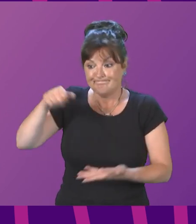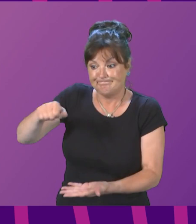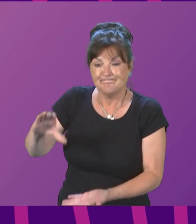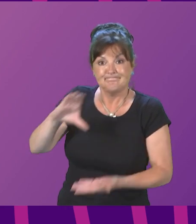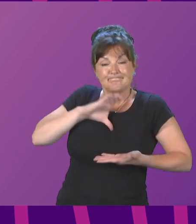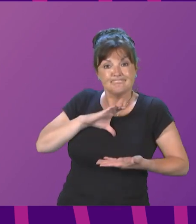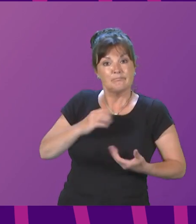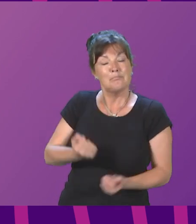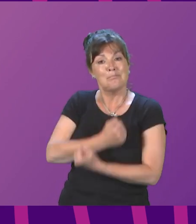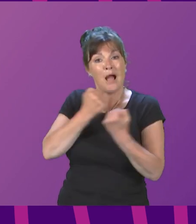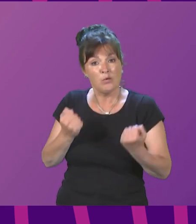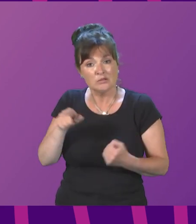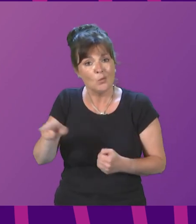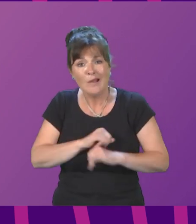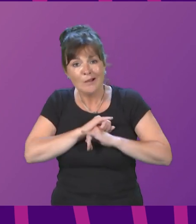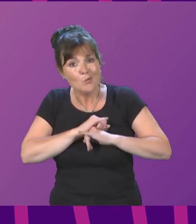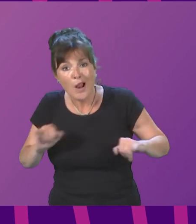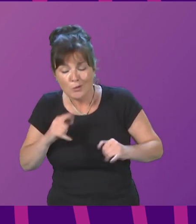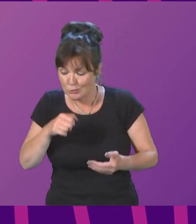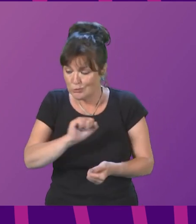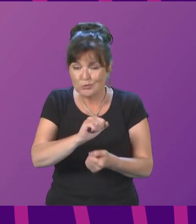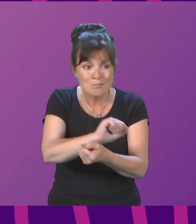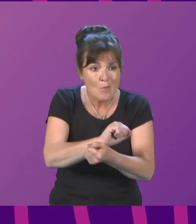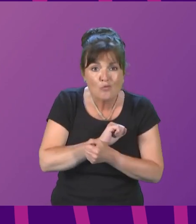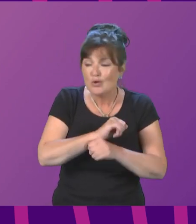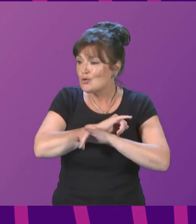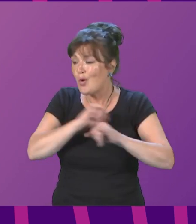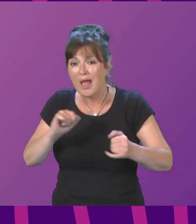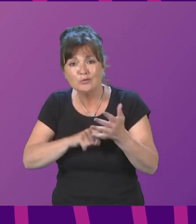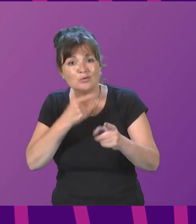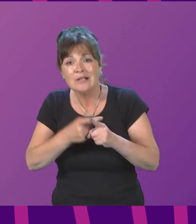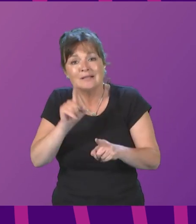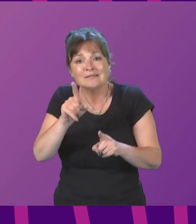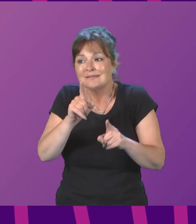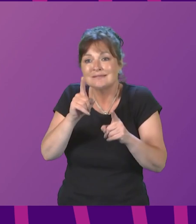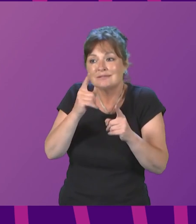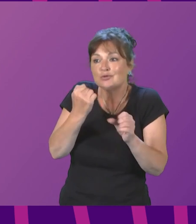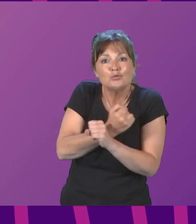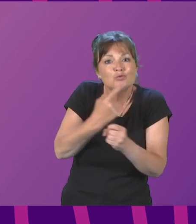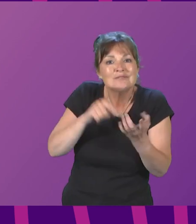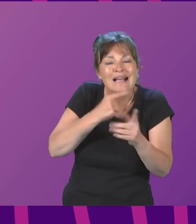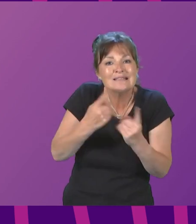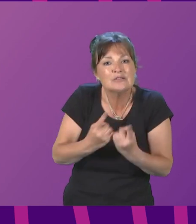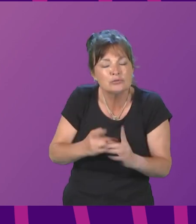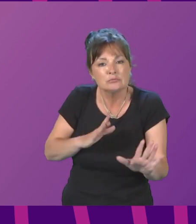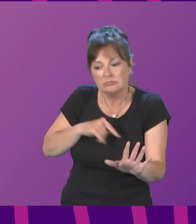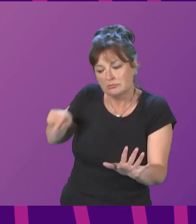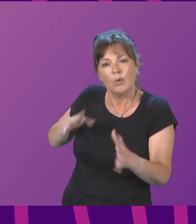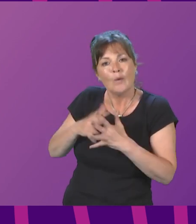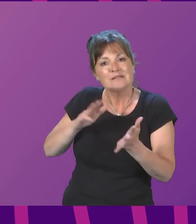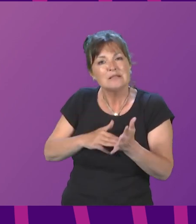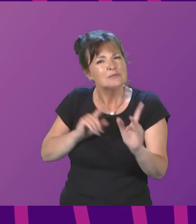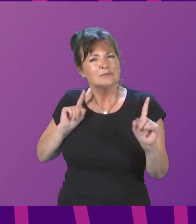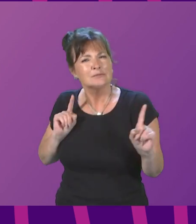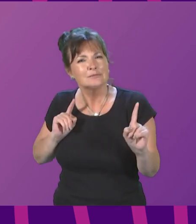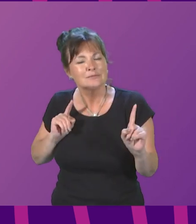and energy regulation, the key powers needed to address this crisis are reserved to Westminster. and yet the exercise of these